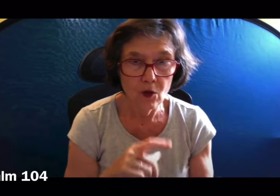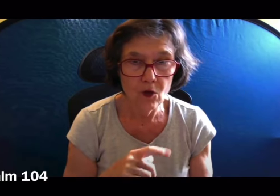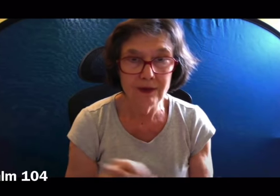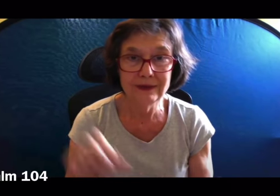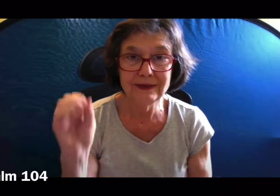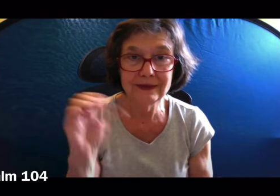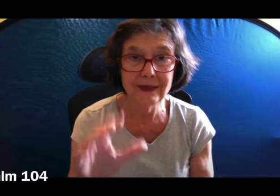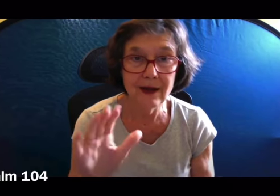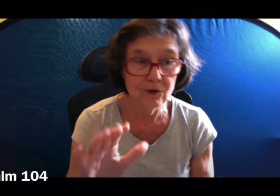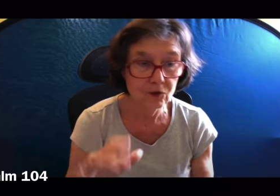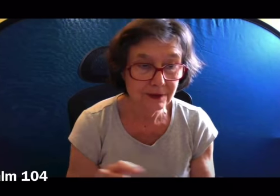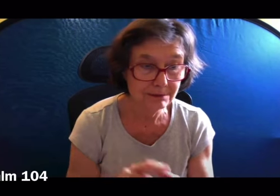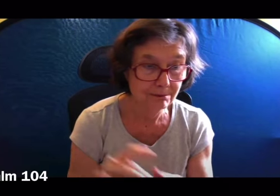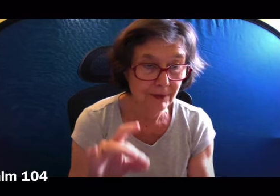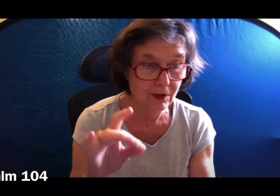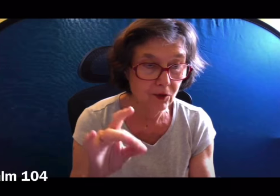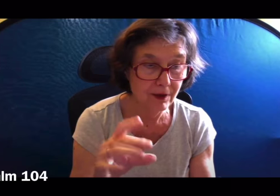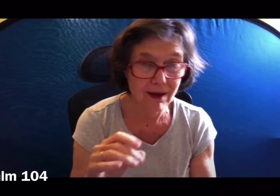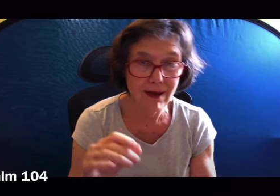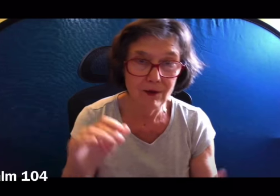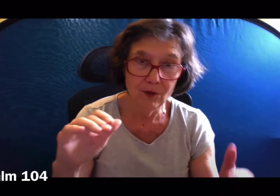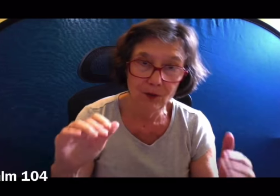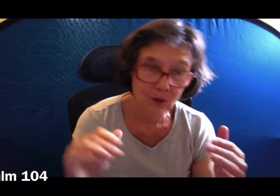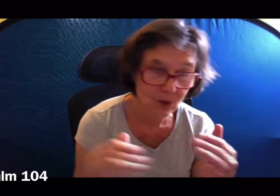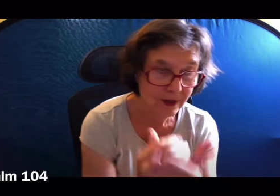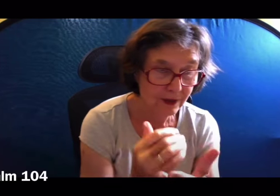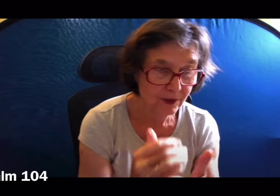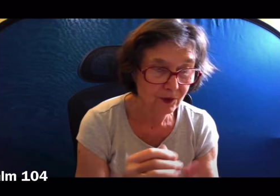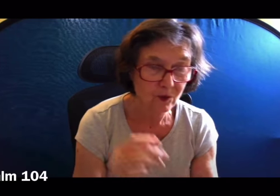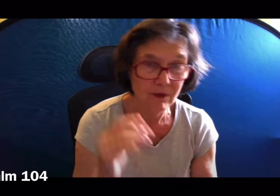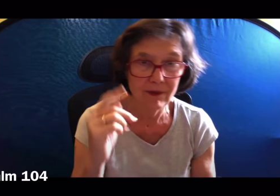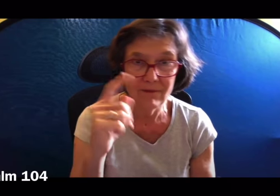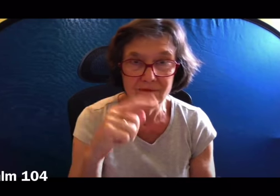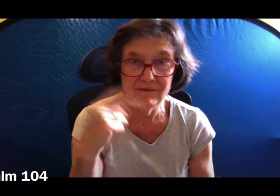Lord send out your spirit and renew the face of the earth